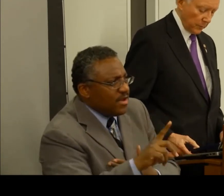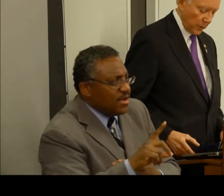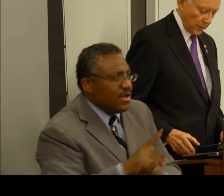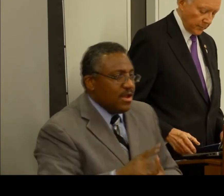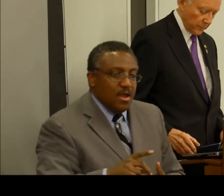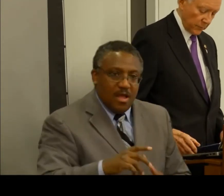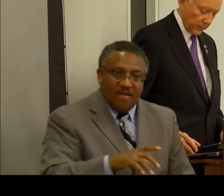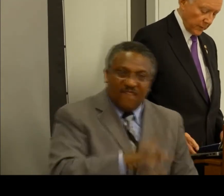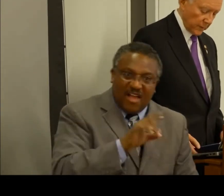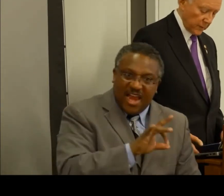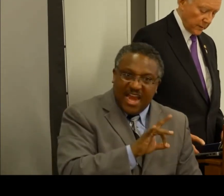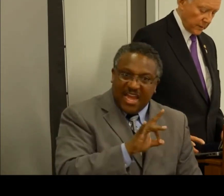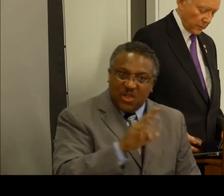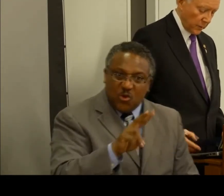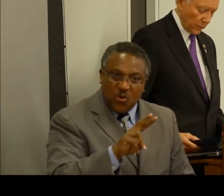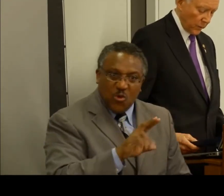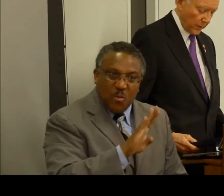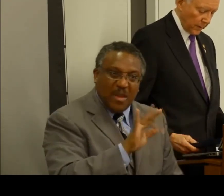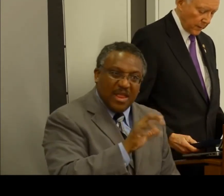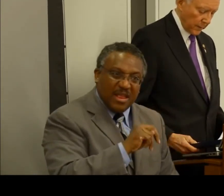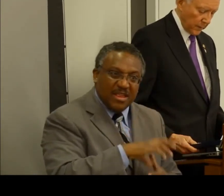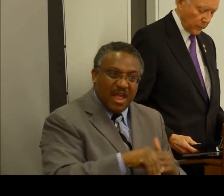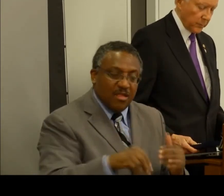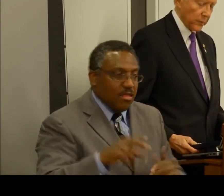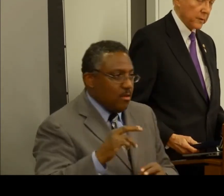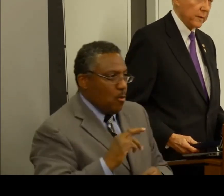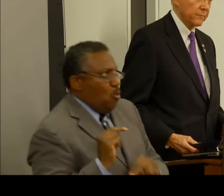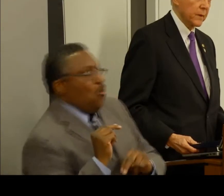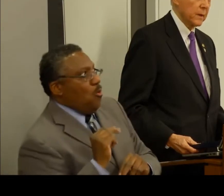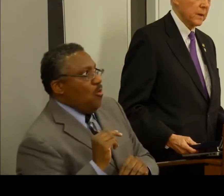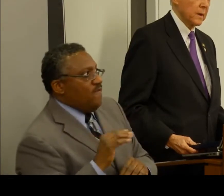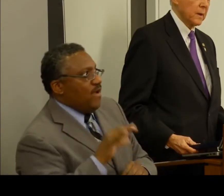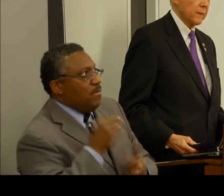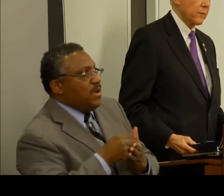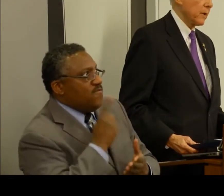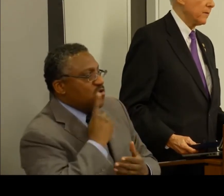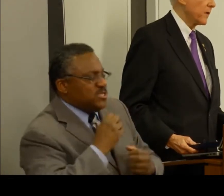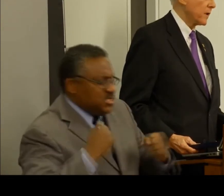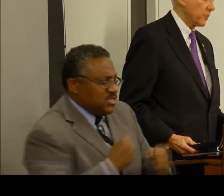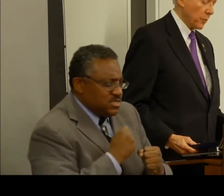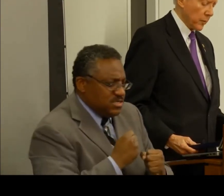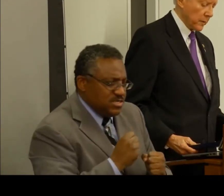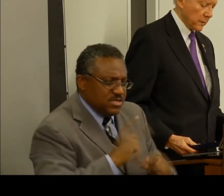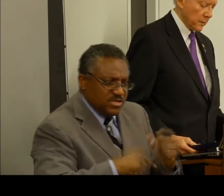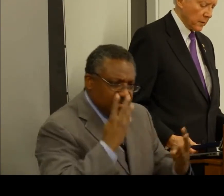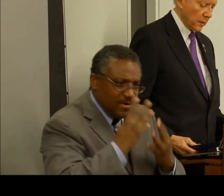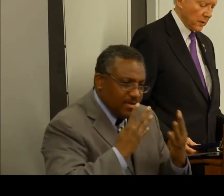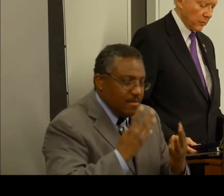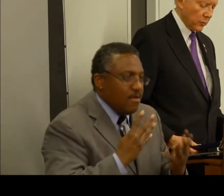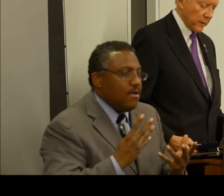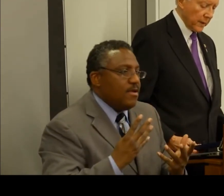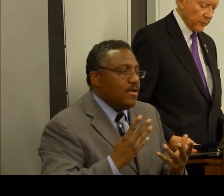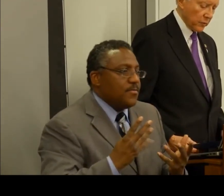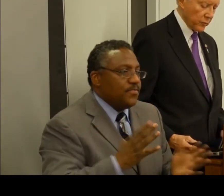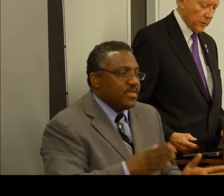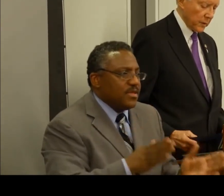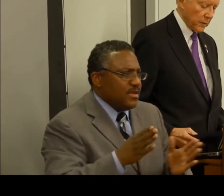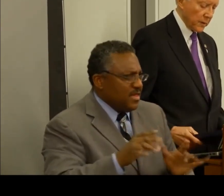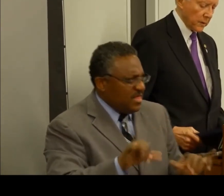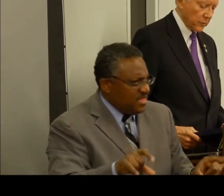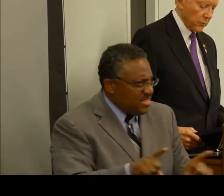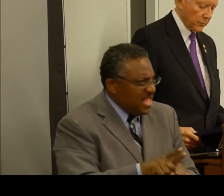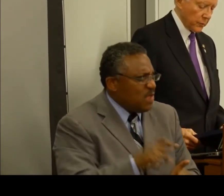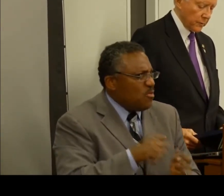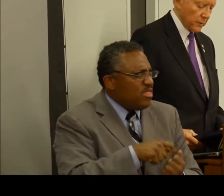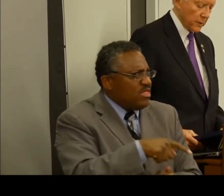It shook them all up and we finally, I think, are on our way to getting a highway bill done. And from my vantage point, there are three avenues we